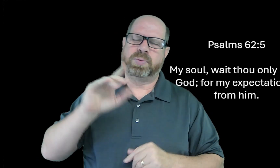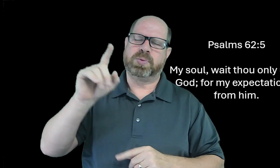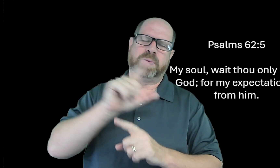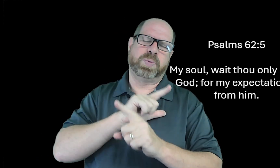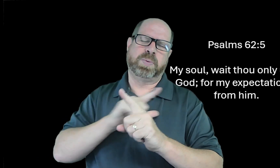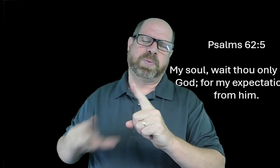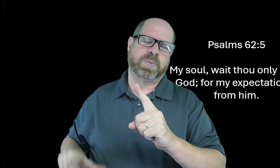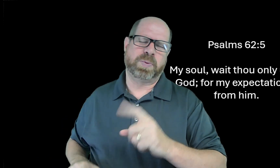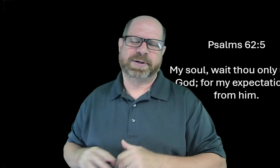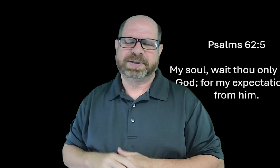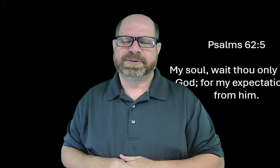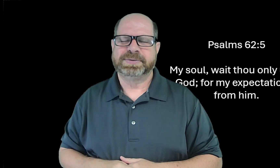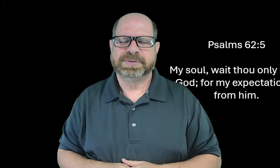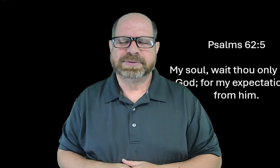on you, Lord, it's hard.